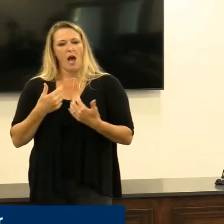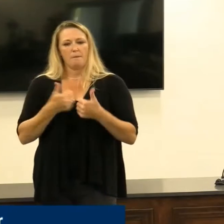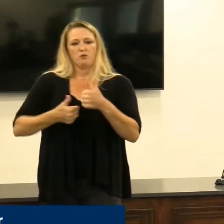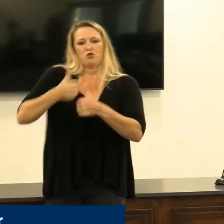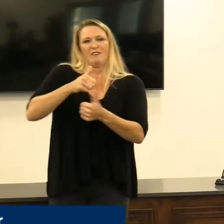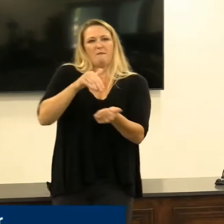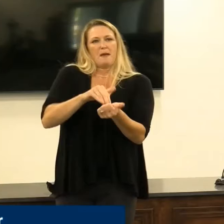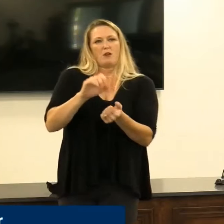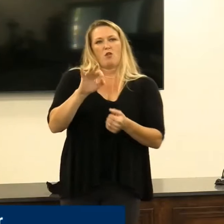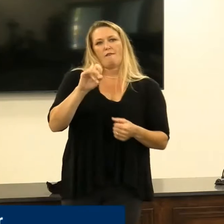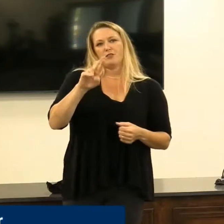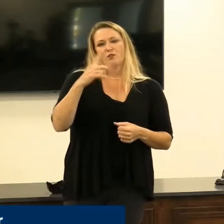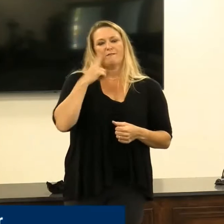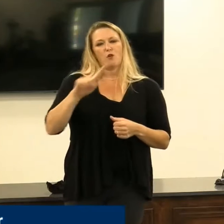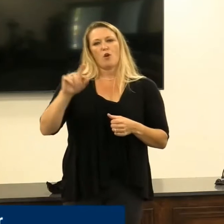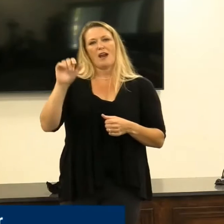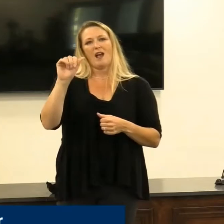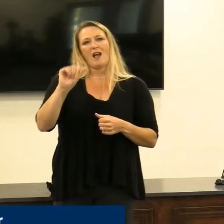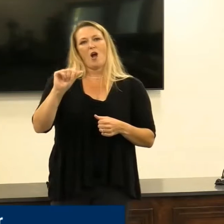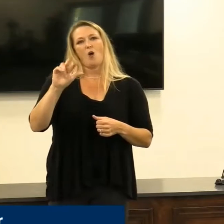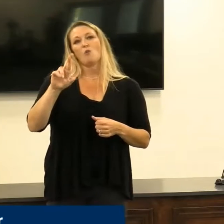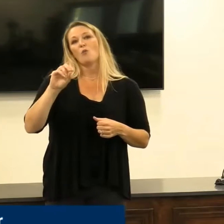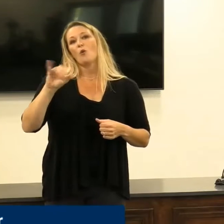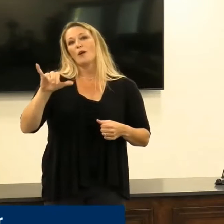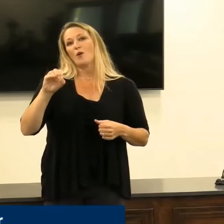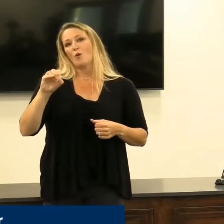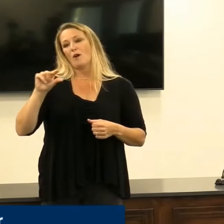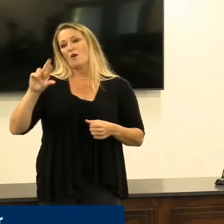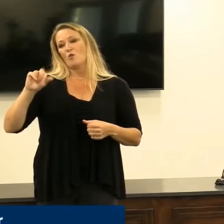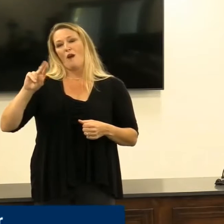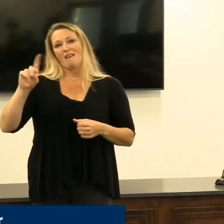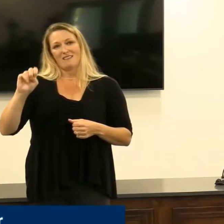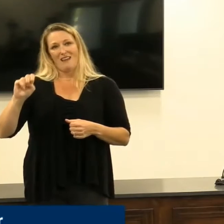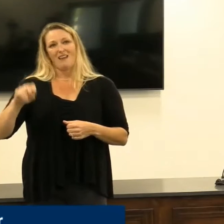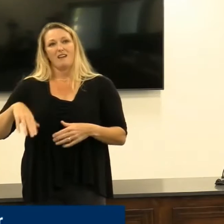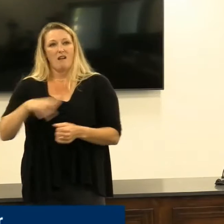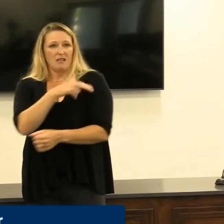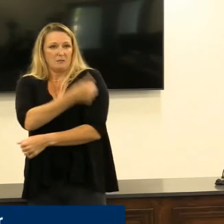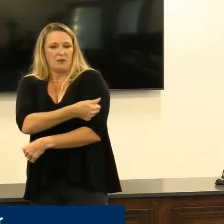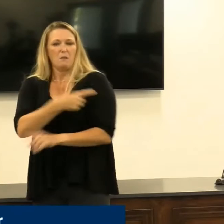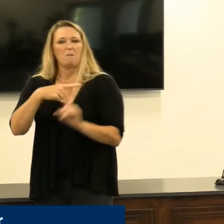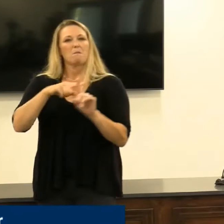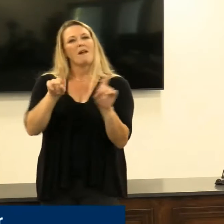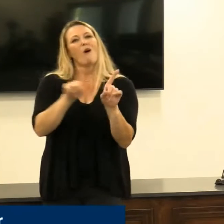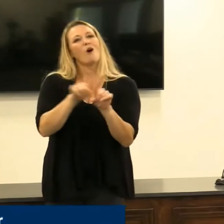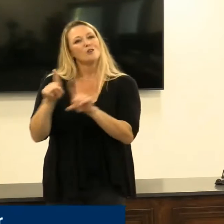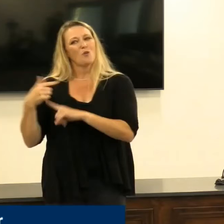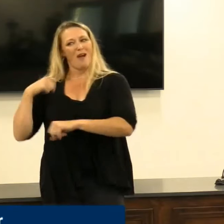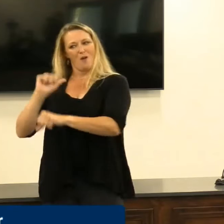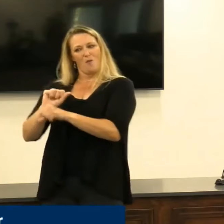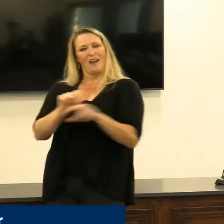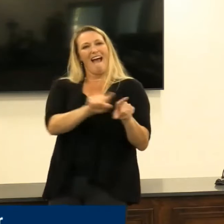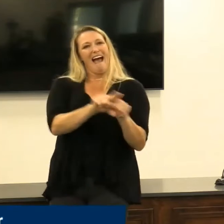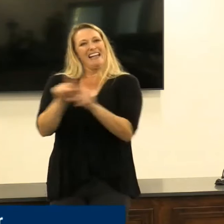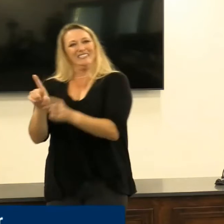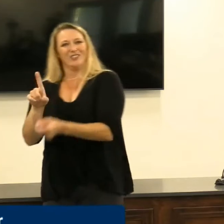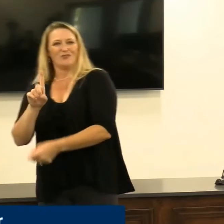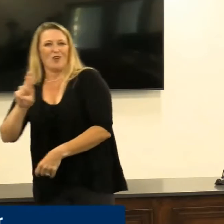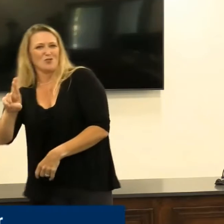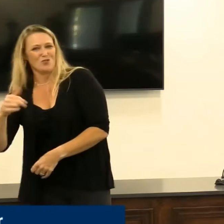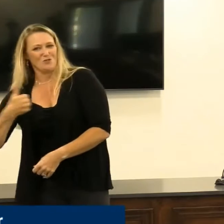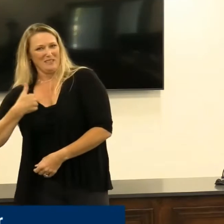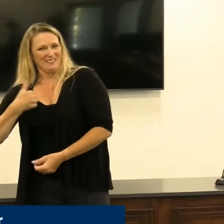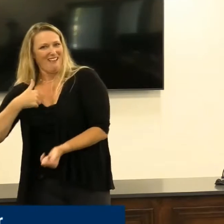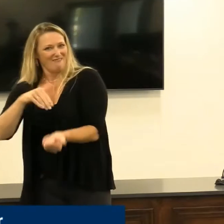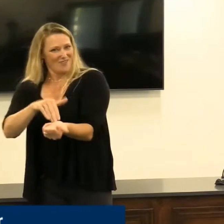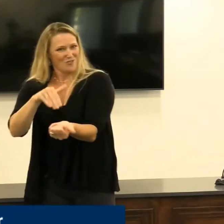medical officer for Arroyo Grande Community Hospital, but I'm also a full-time practicing infectious disease physician and have been on the front line with all my colleagues